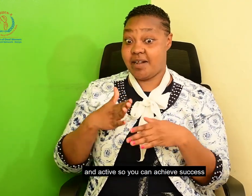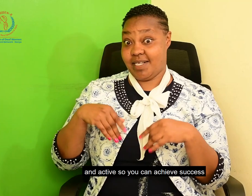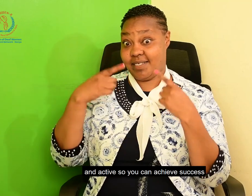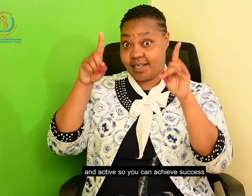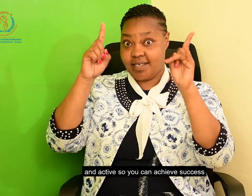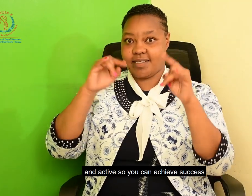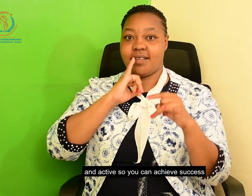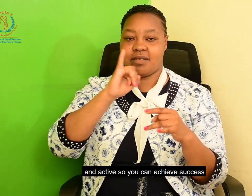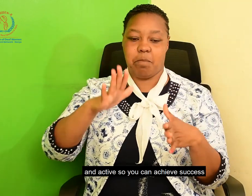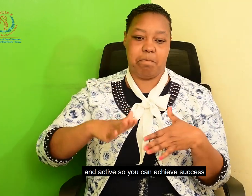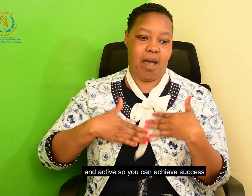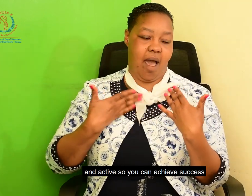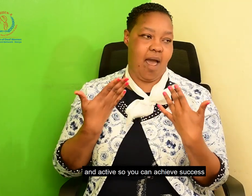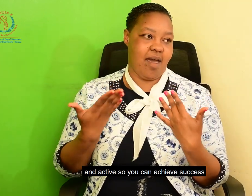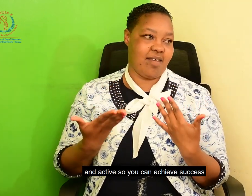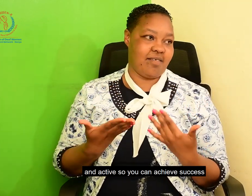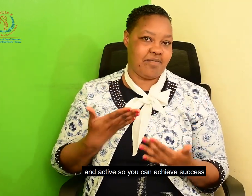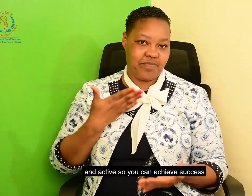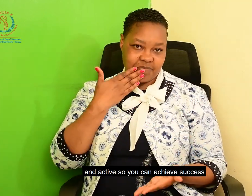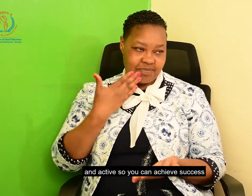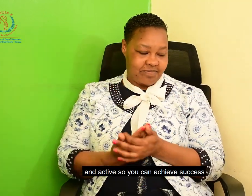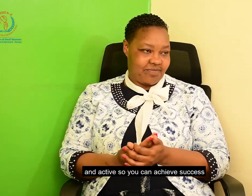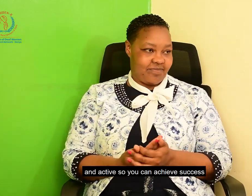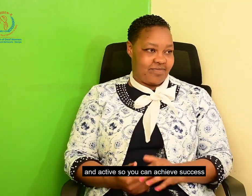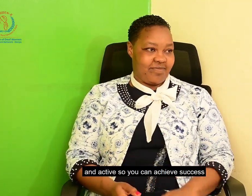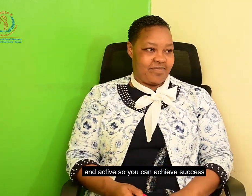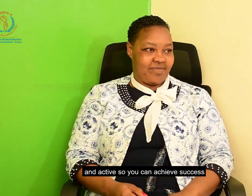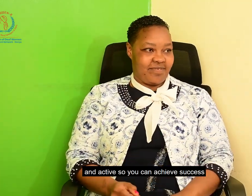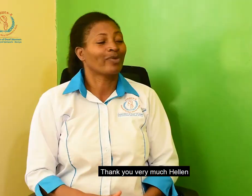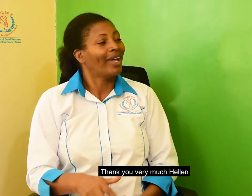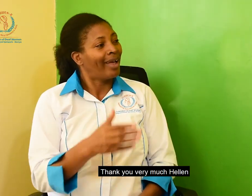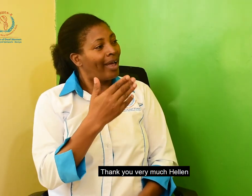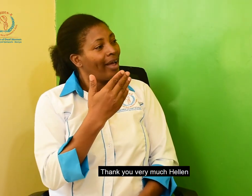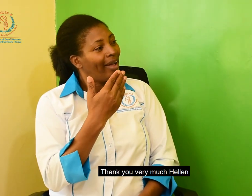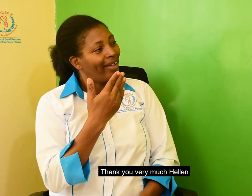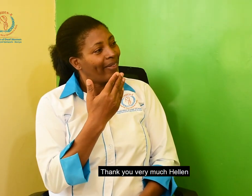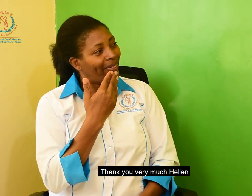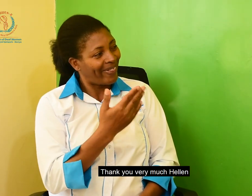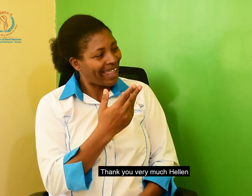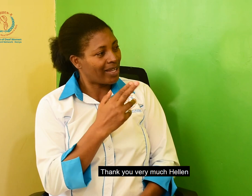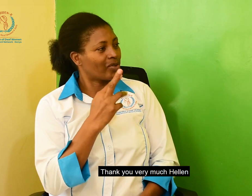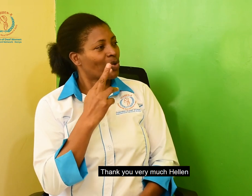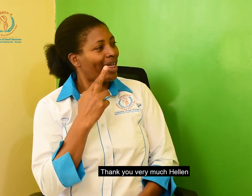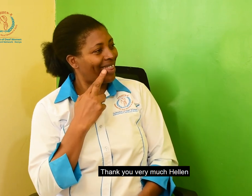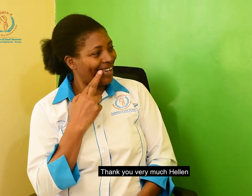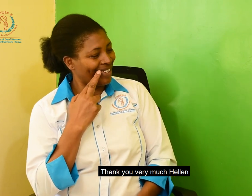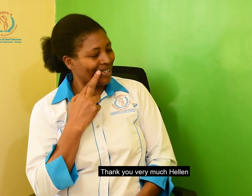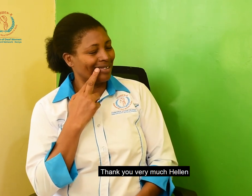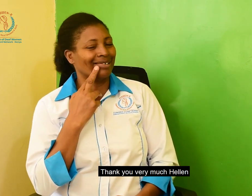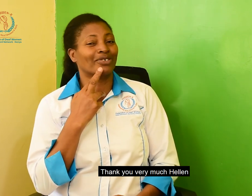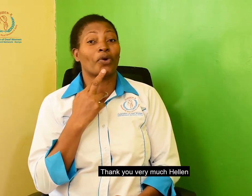mind is active, so you can achieve success. Yes. Thank you very much, Helen.